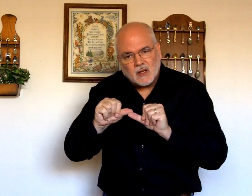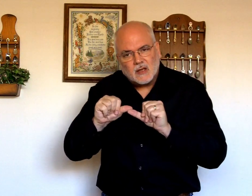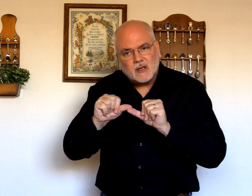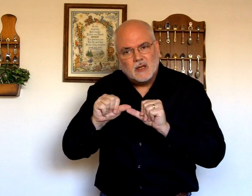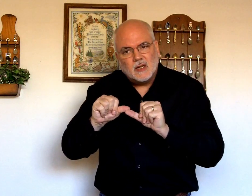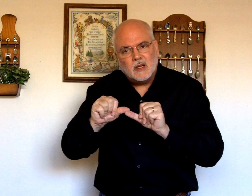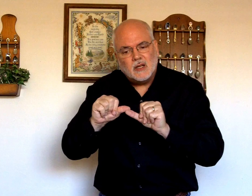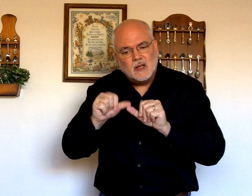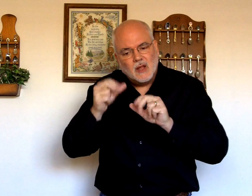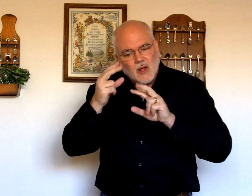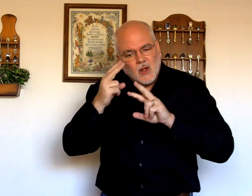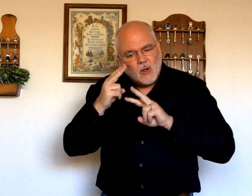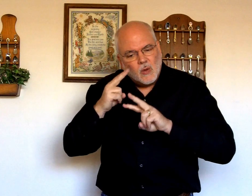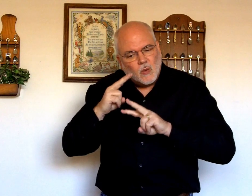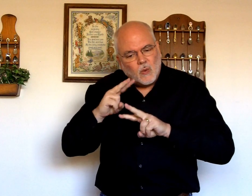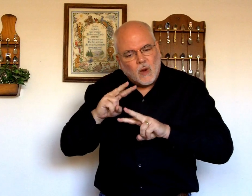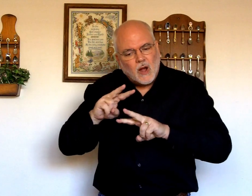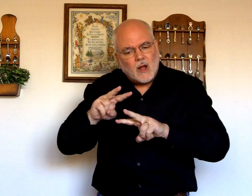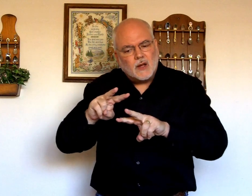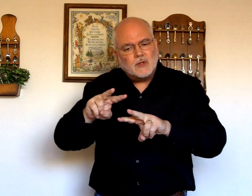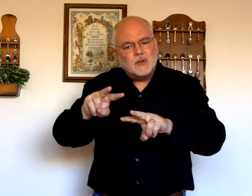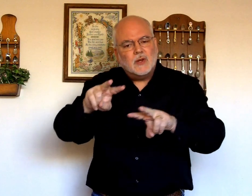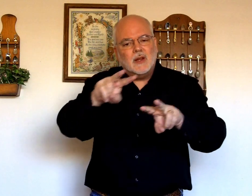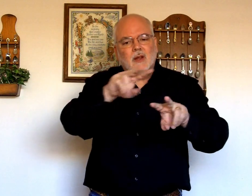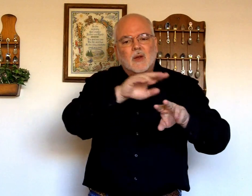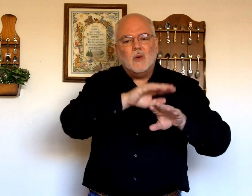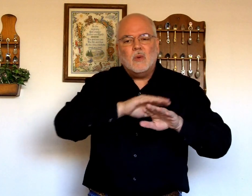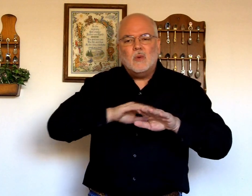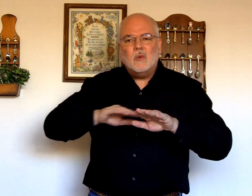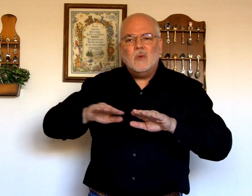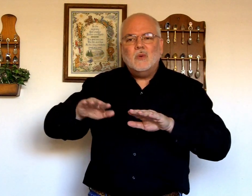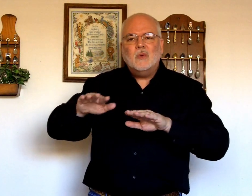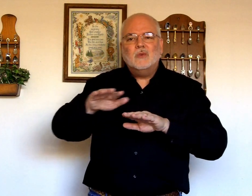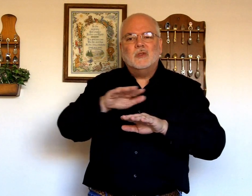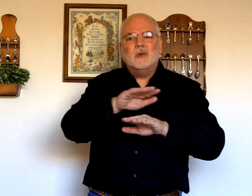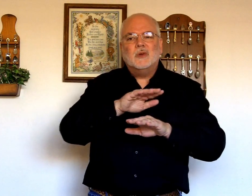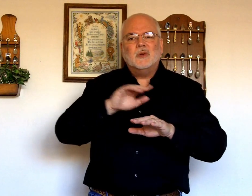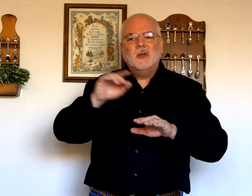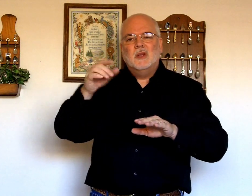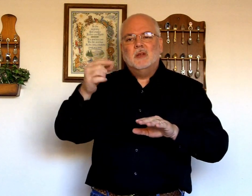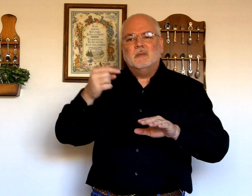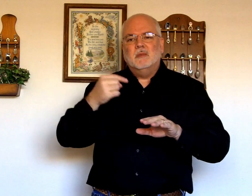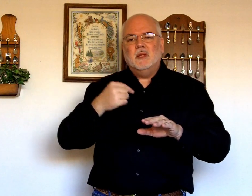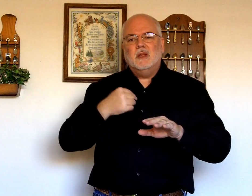watching over me.